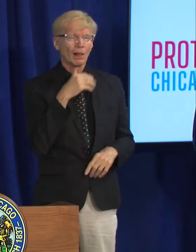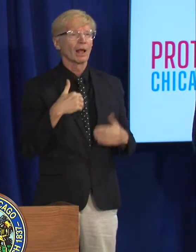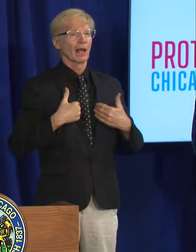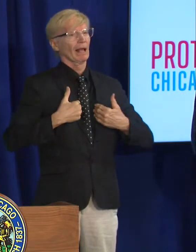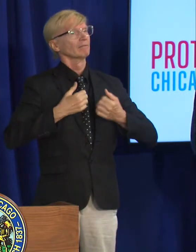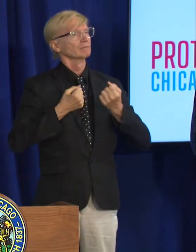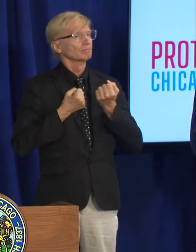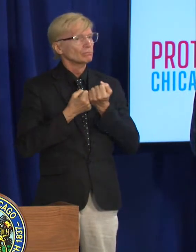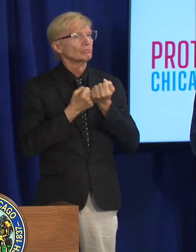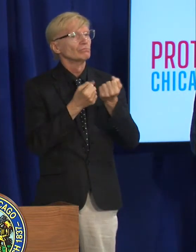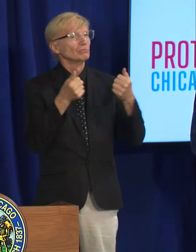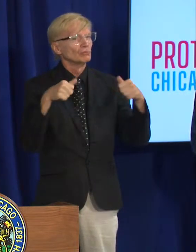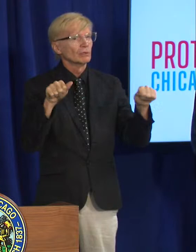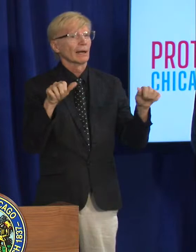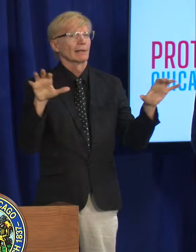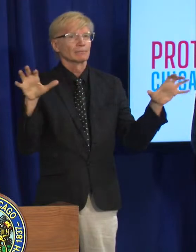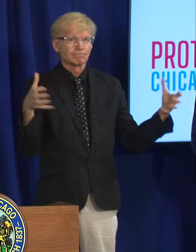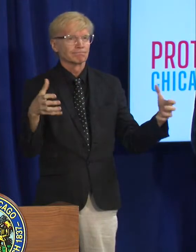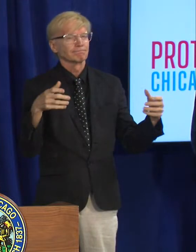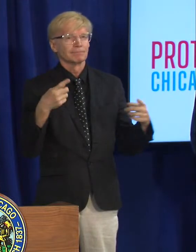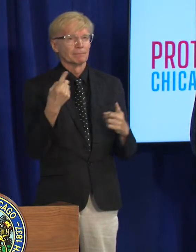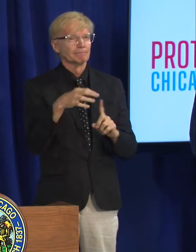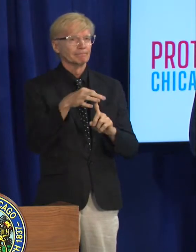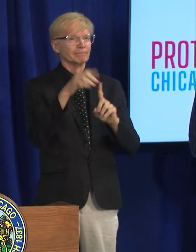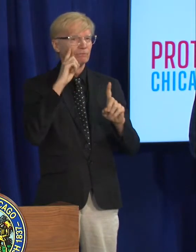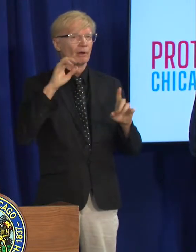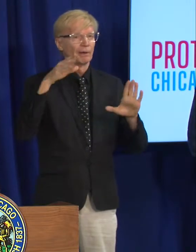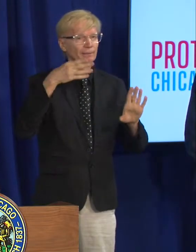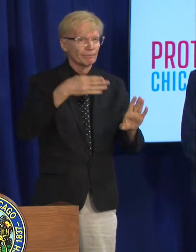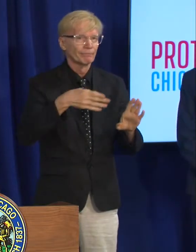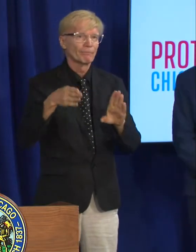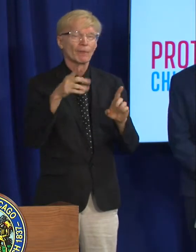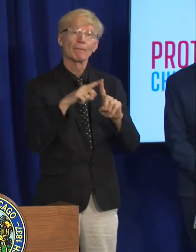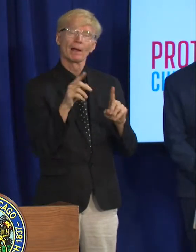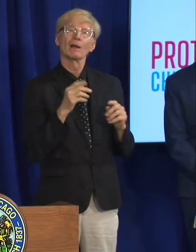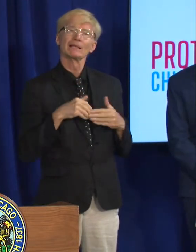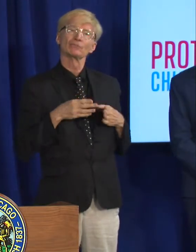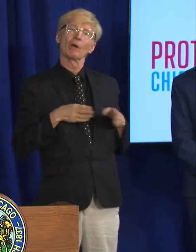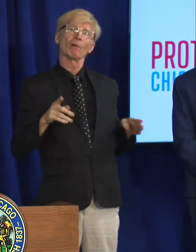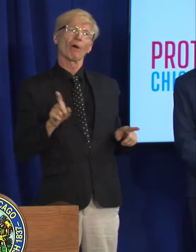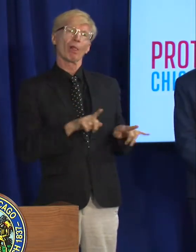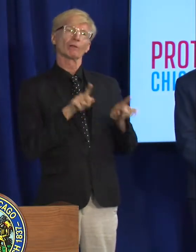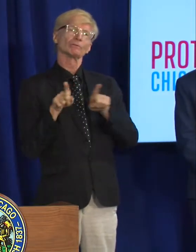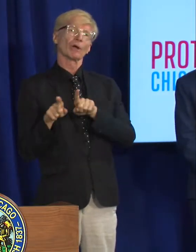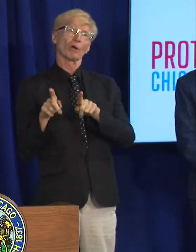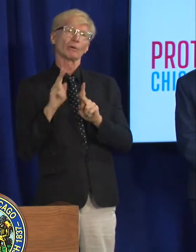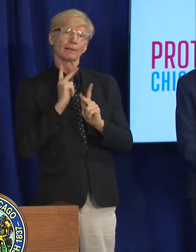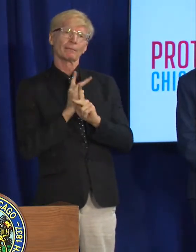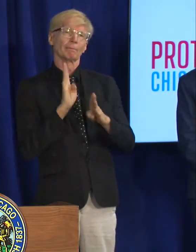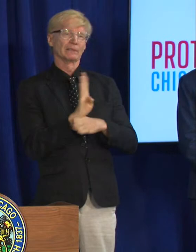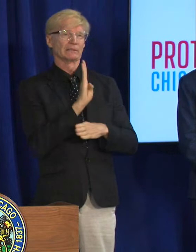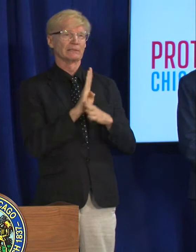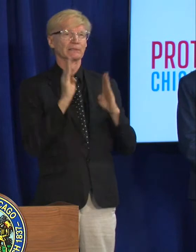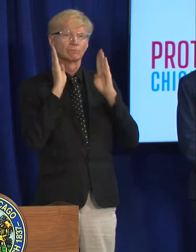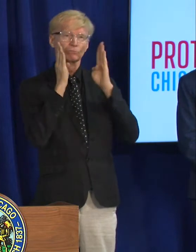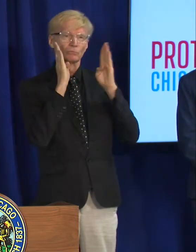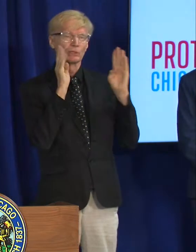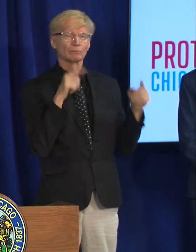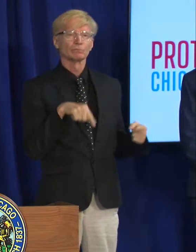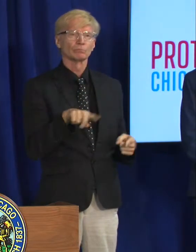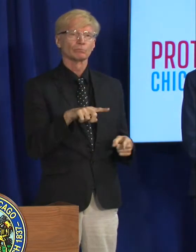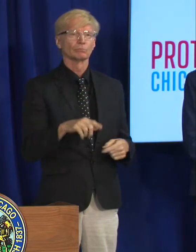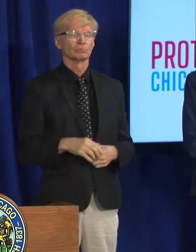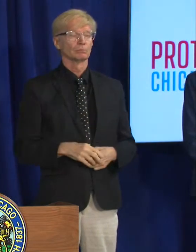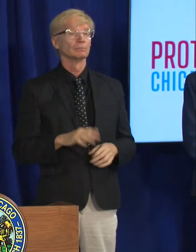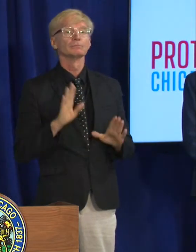concerted effort um around that but but with businesses in general if i can ask just one follow-up question to that i heard you this is